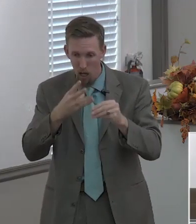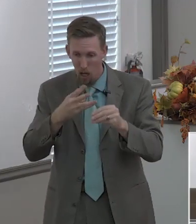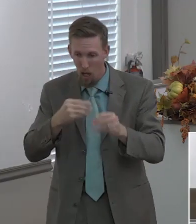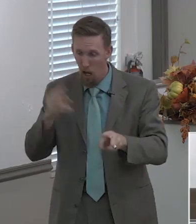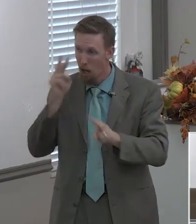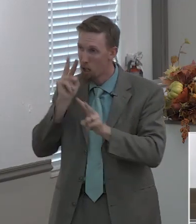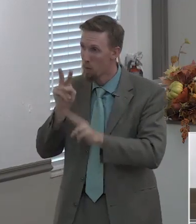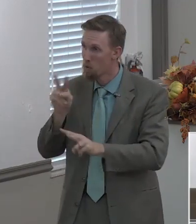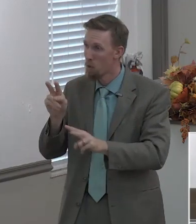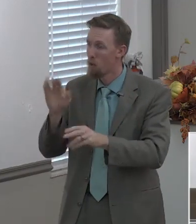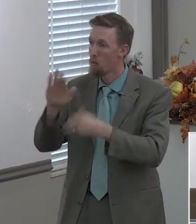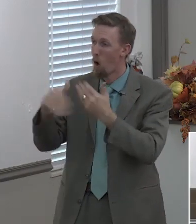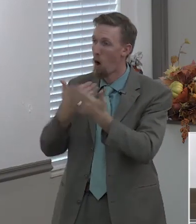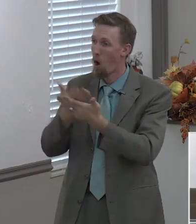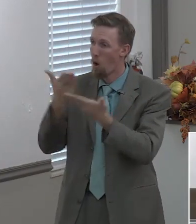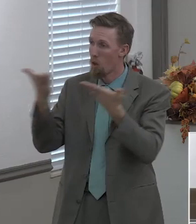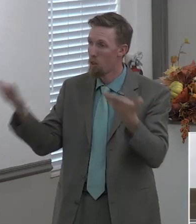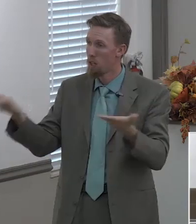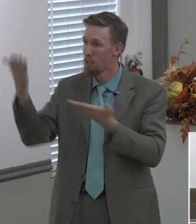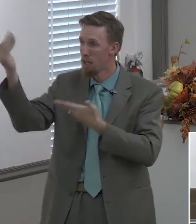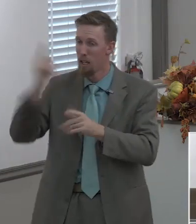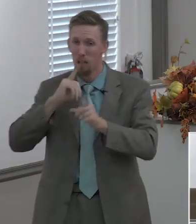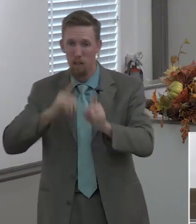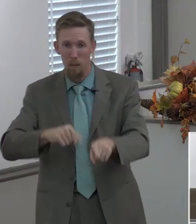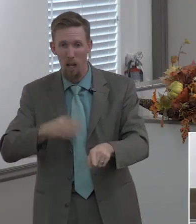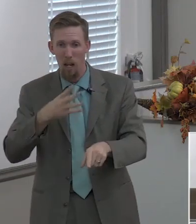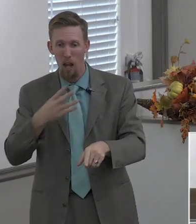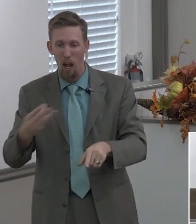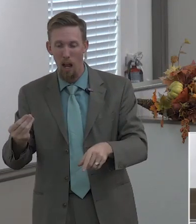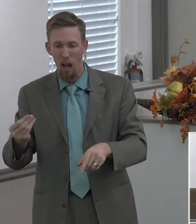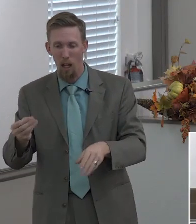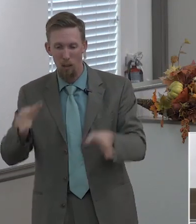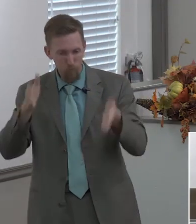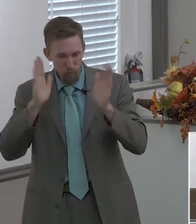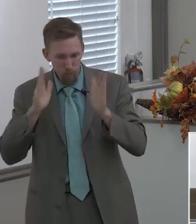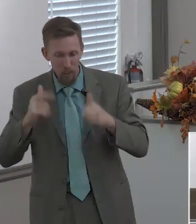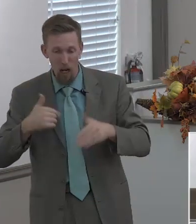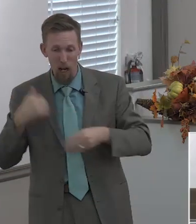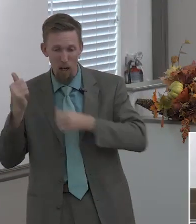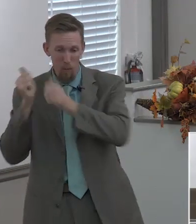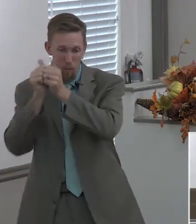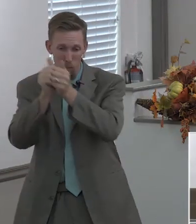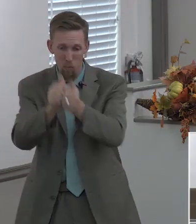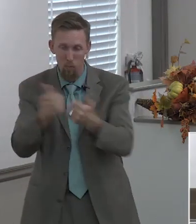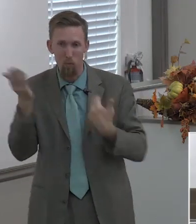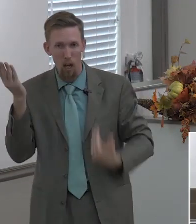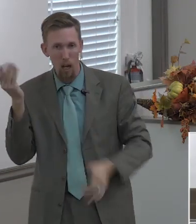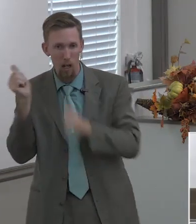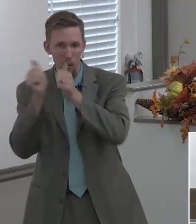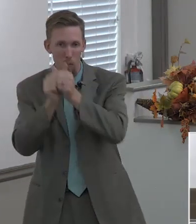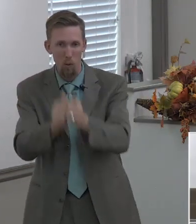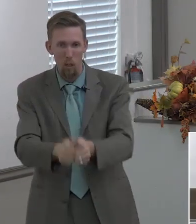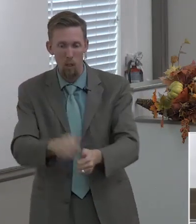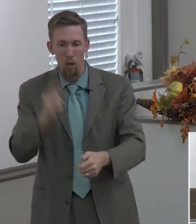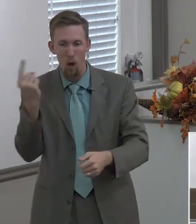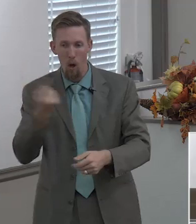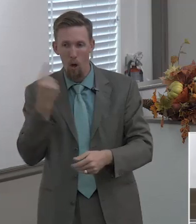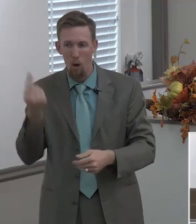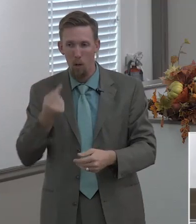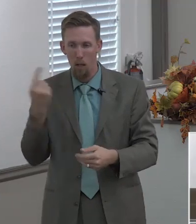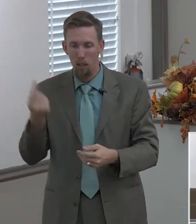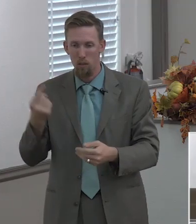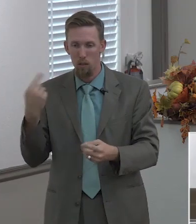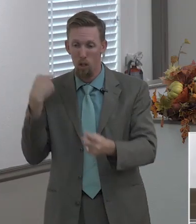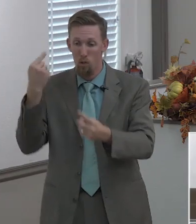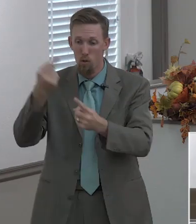observe all things whatsoever i've commanded thee and lo i'm with you always even unto the end of the world amen that's